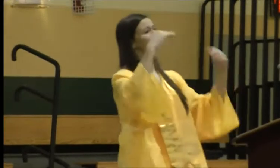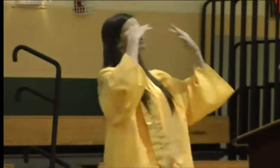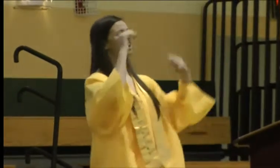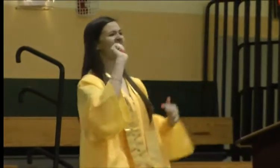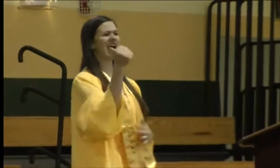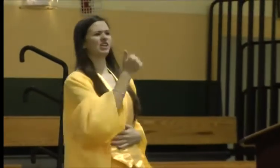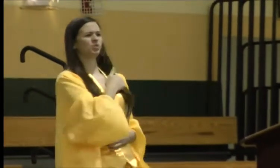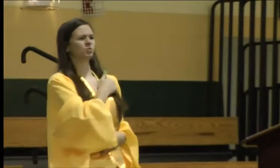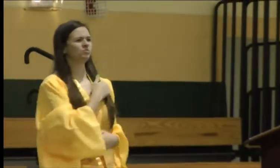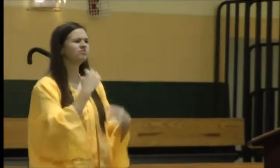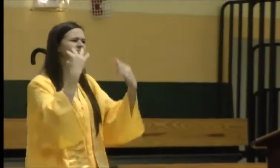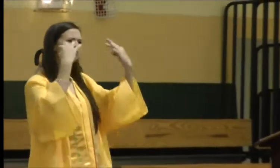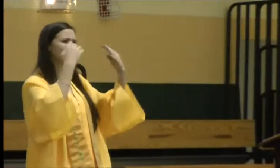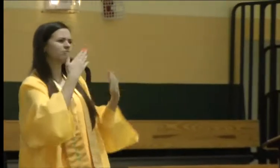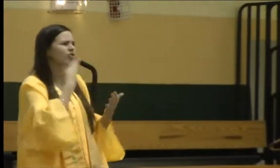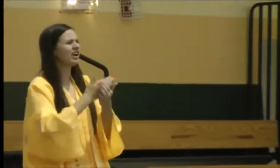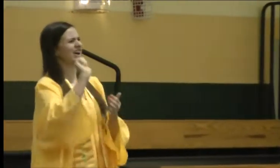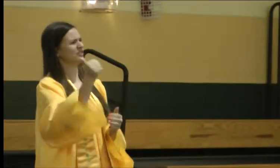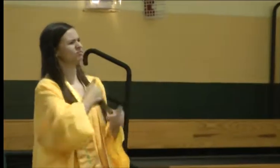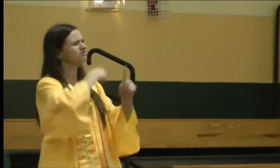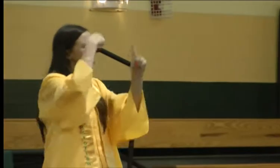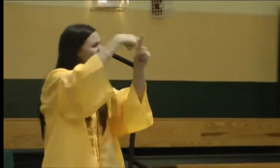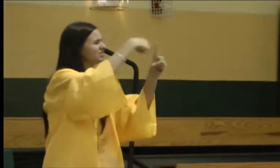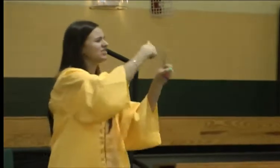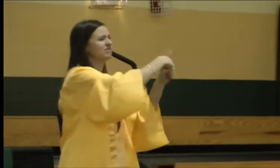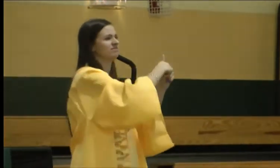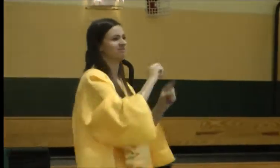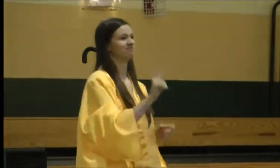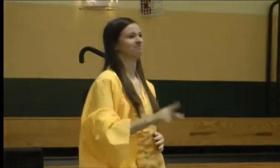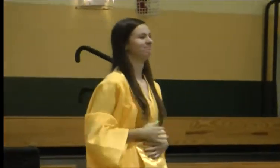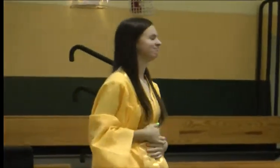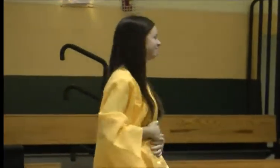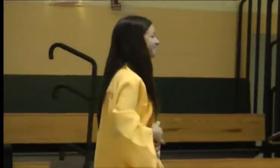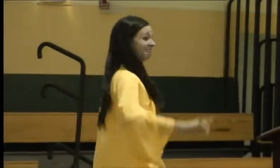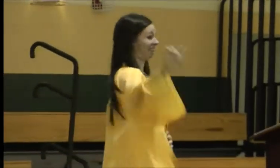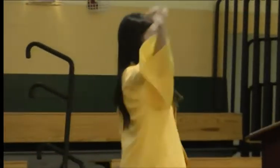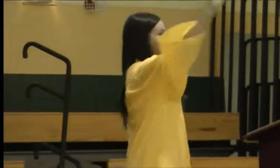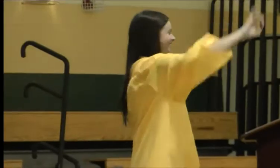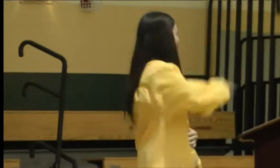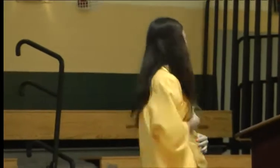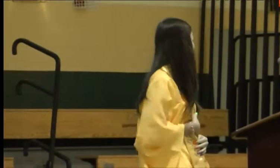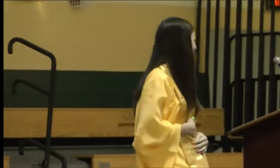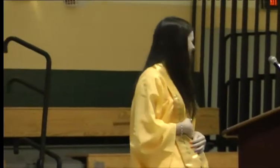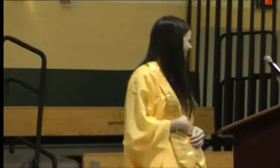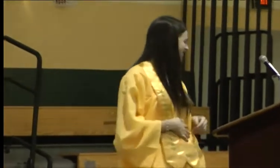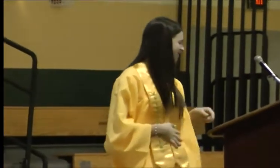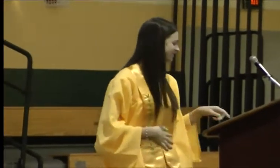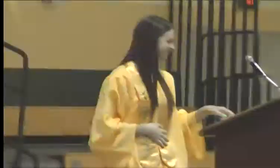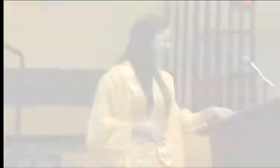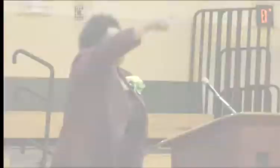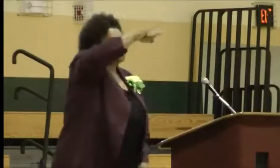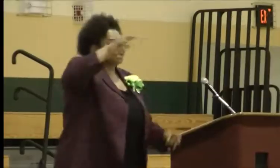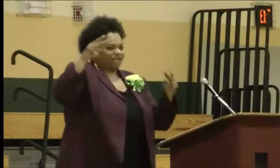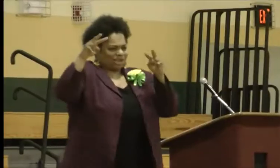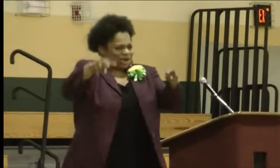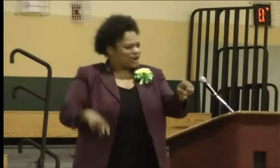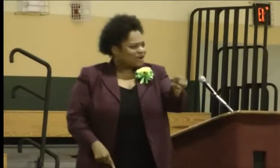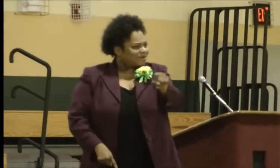involved in activities. Maintain a good, positive attitude. And I love you. Students,